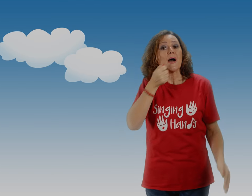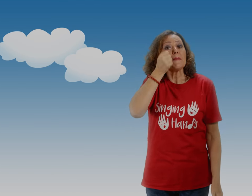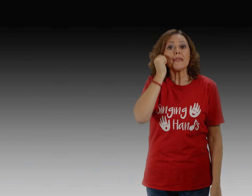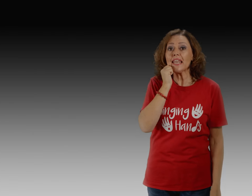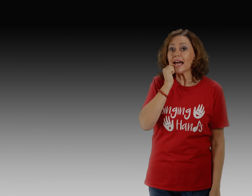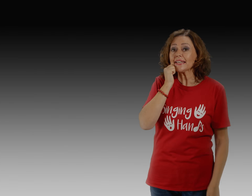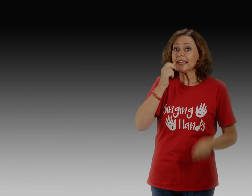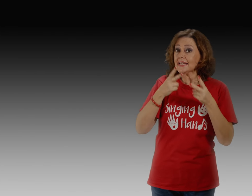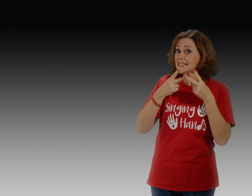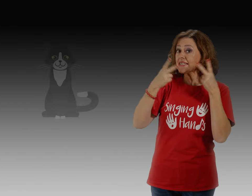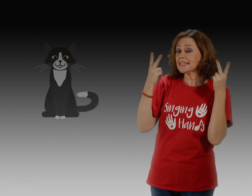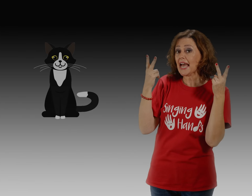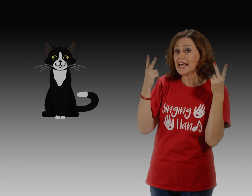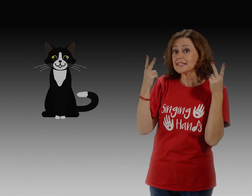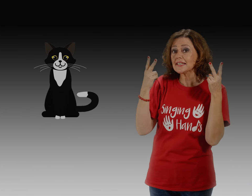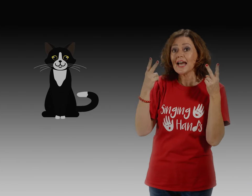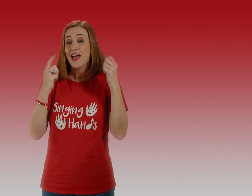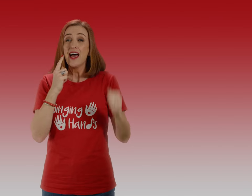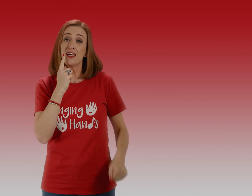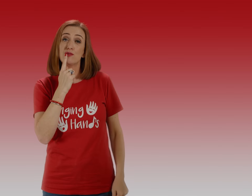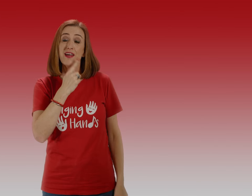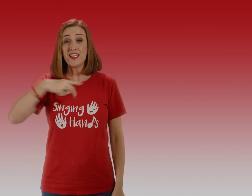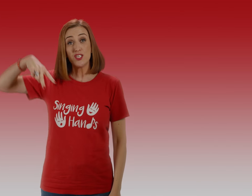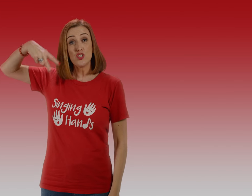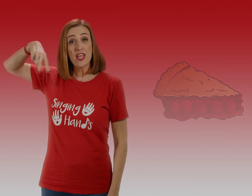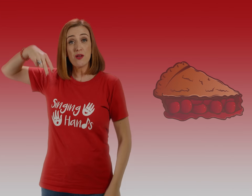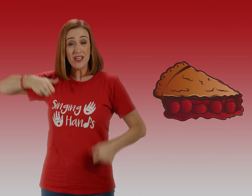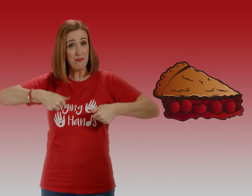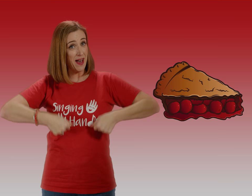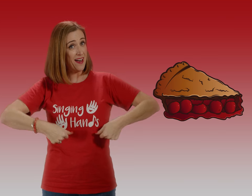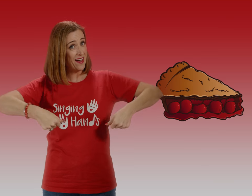Black is the cat, and red is cherry pie.